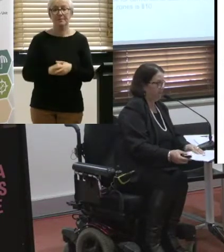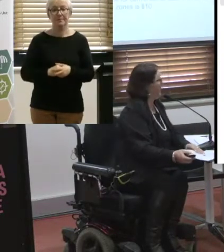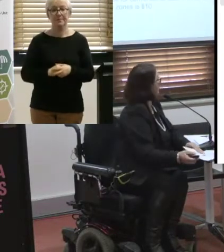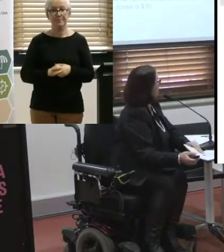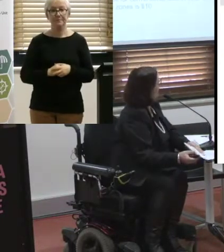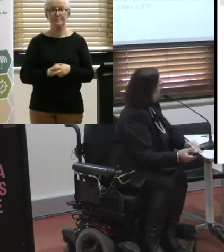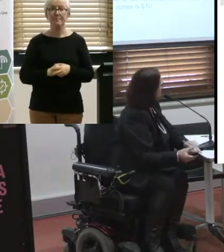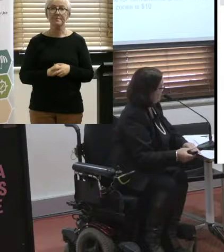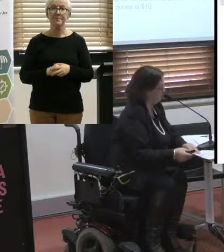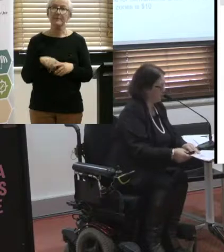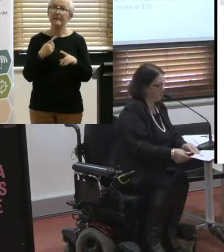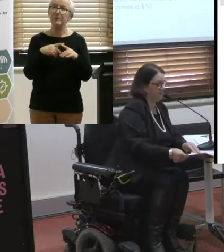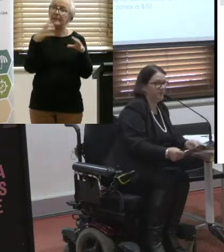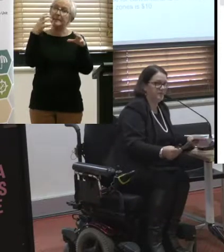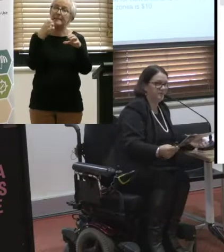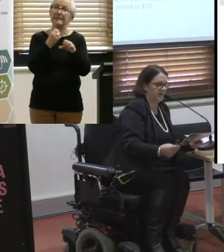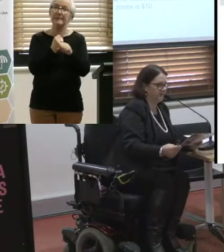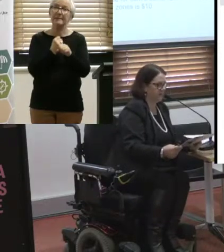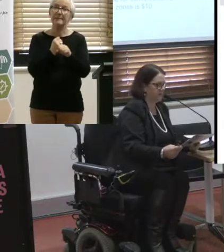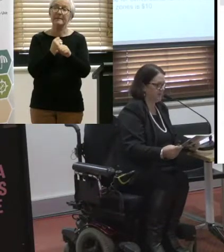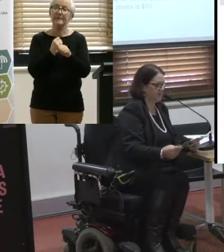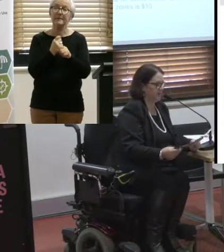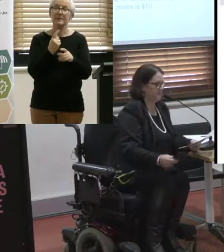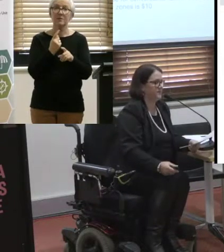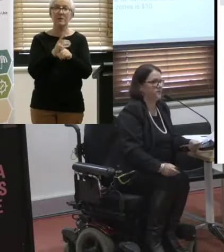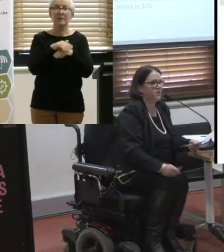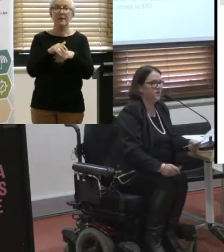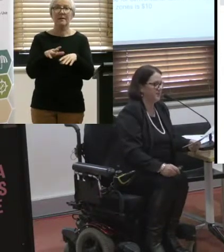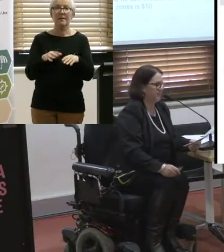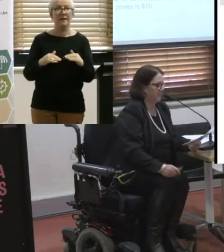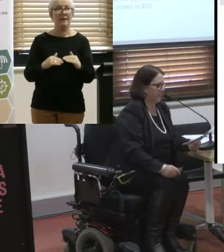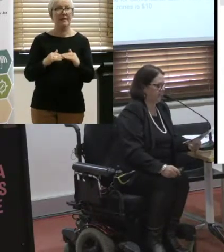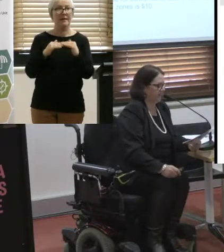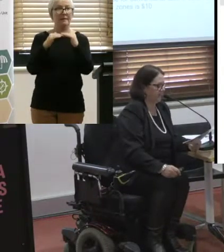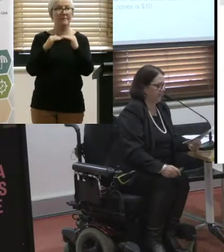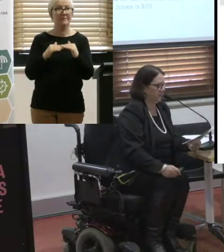Very briefly to touch on the lifting fees. I get asked about these a lot.